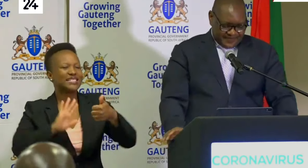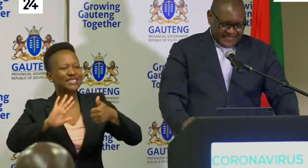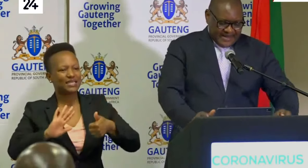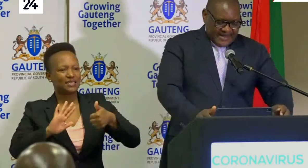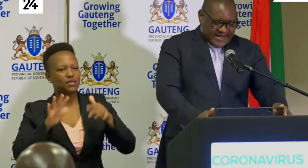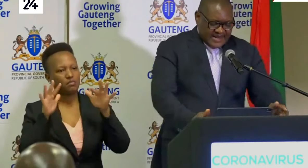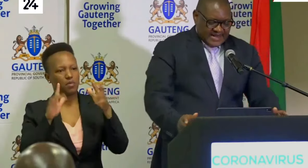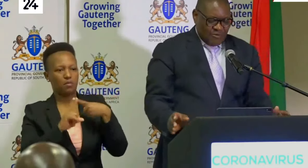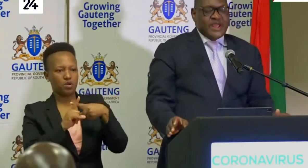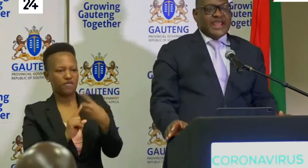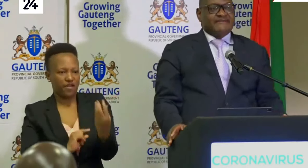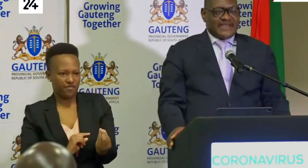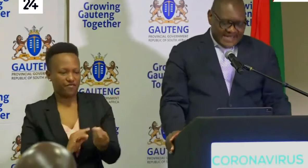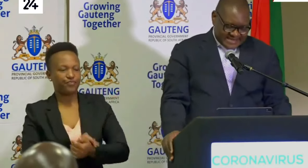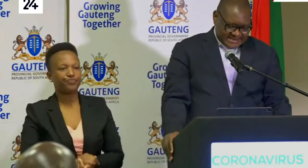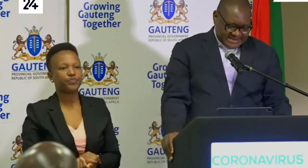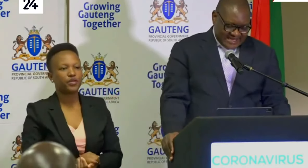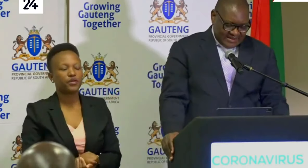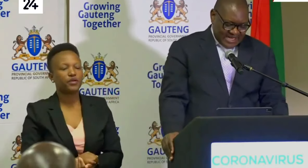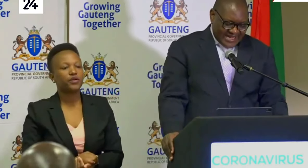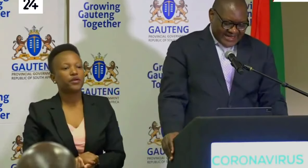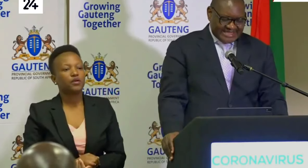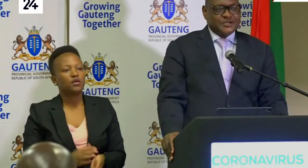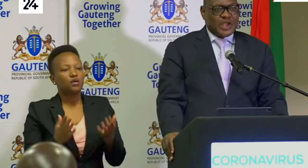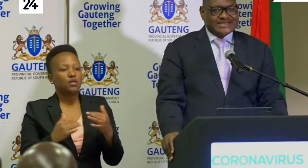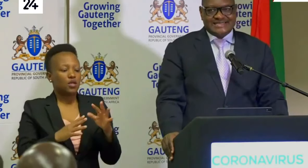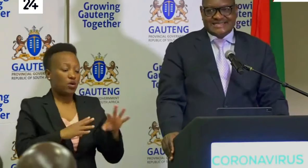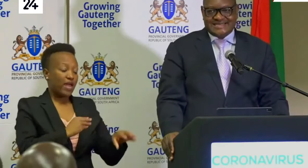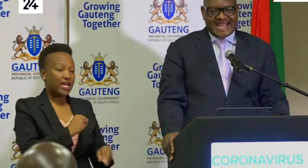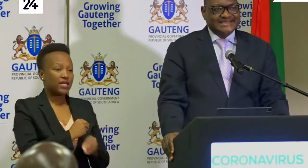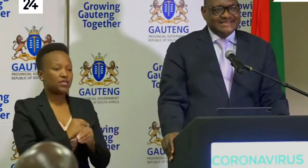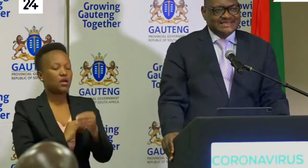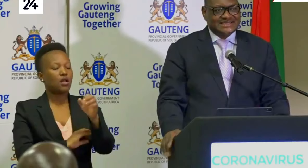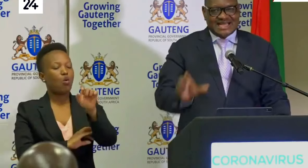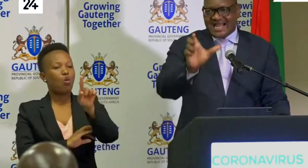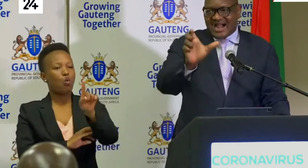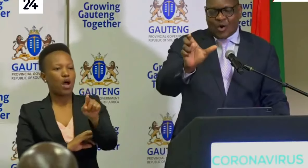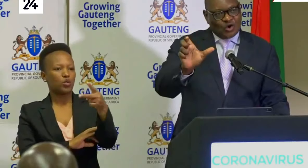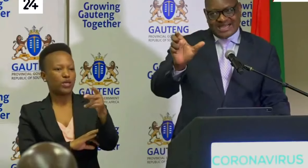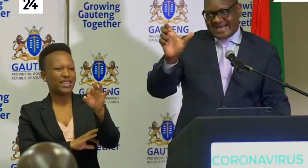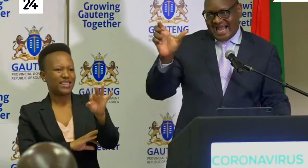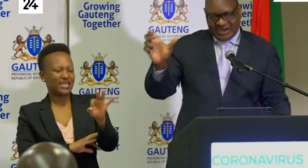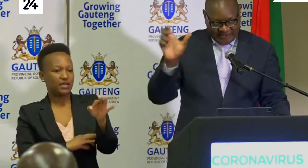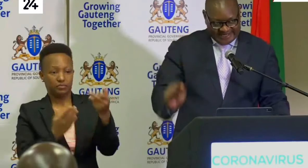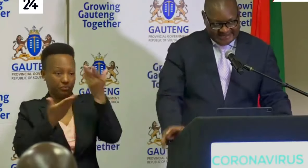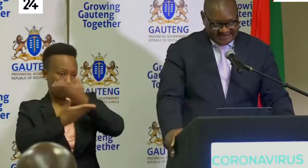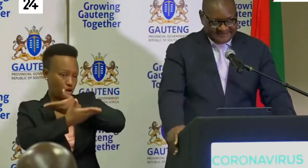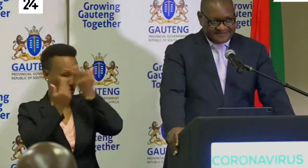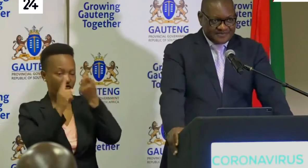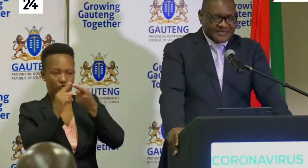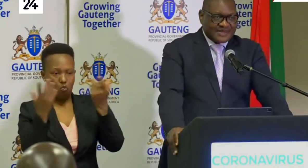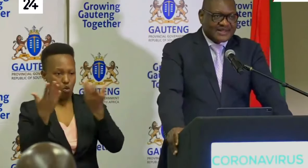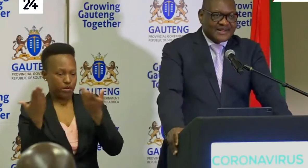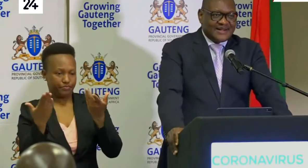Now we have an additional 123 cases that are called unallocated.